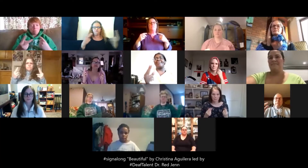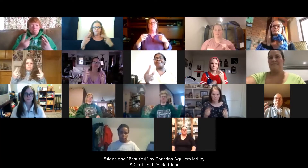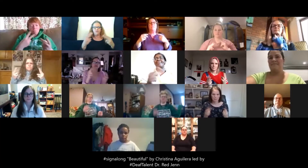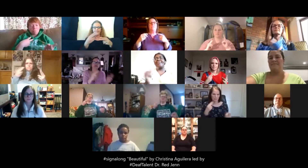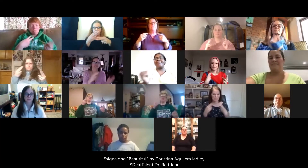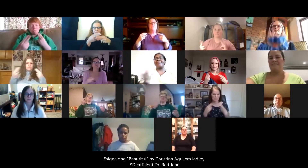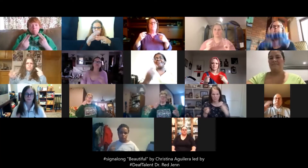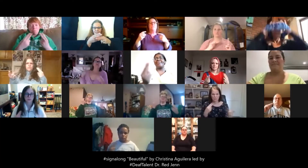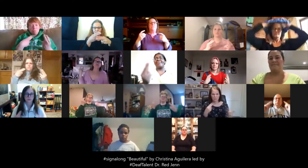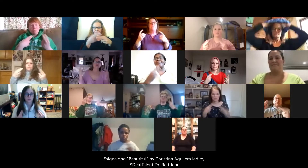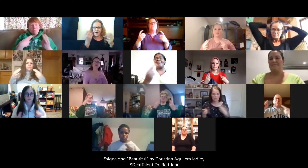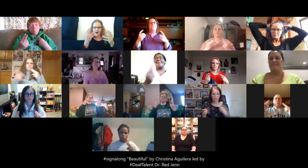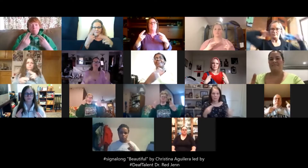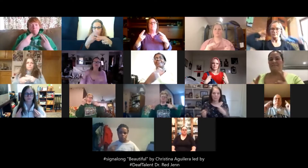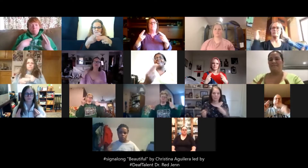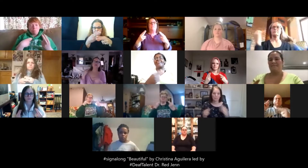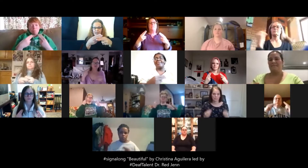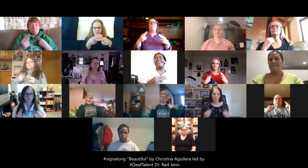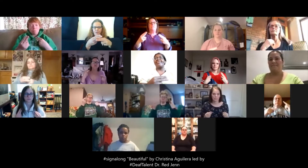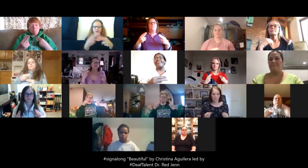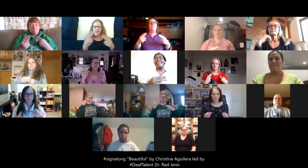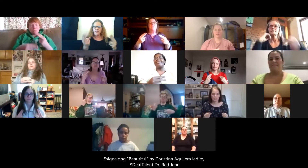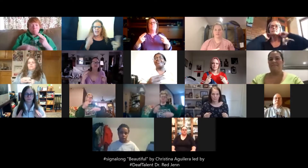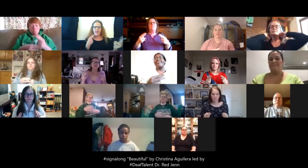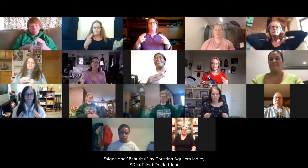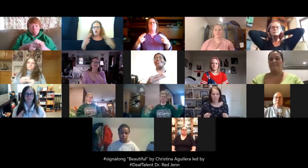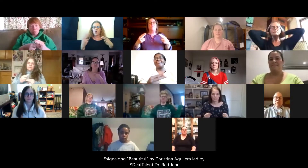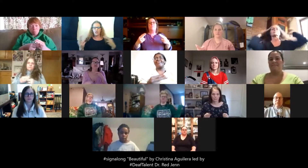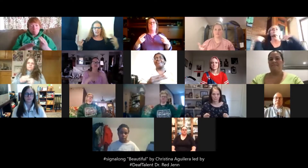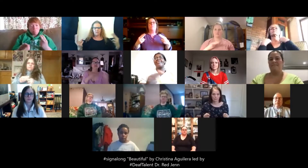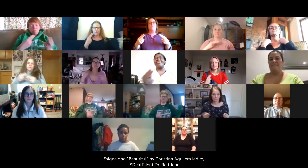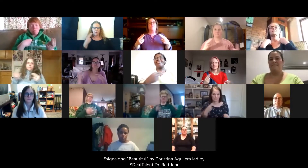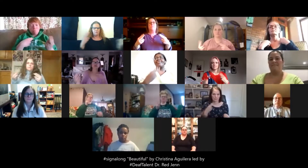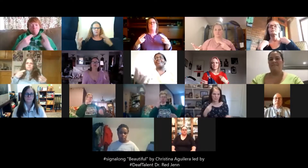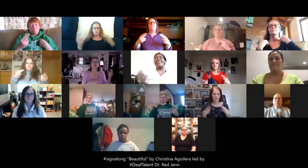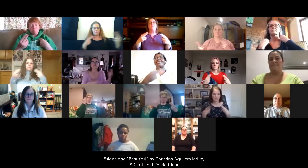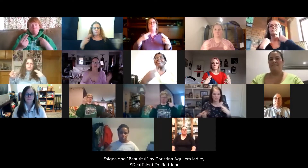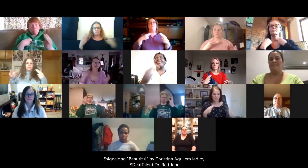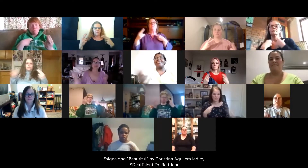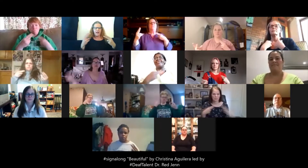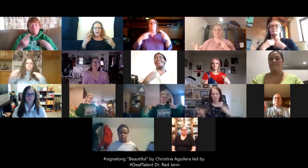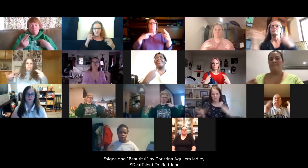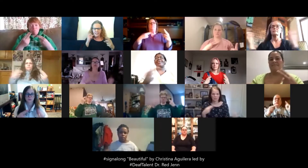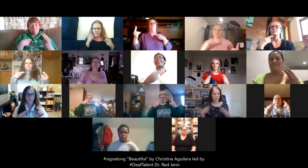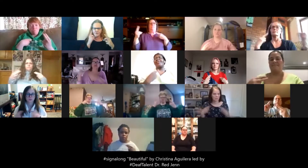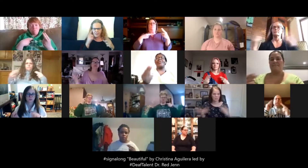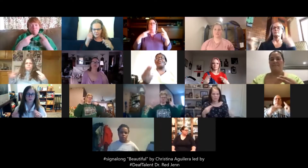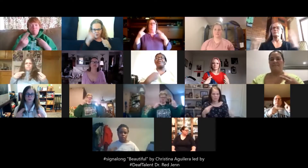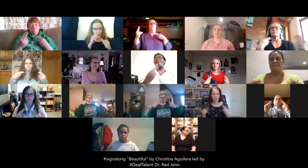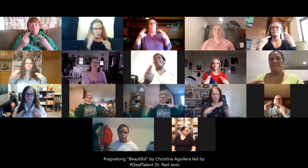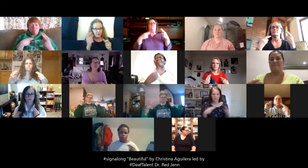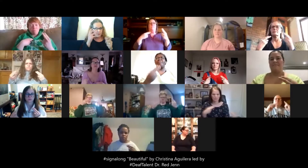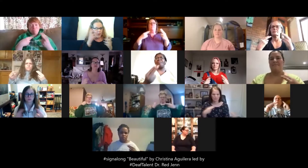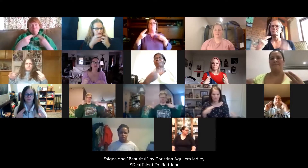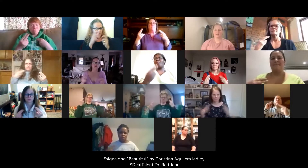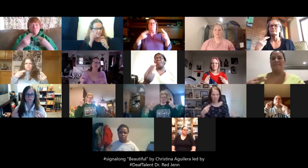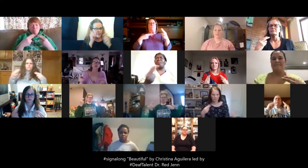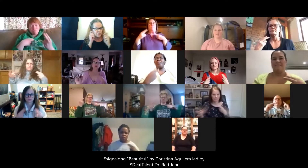Like remember this is the sign for name. Name calling. And we need your face. Remember always to match my facial